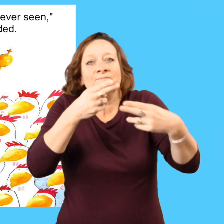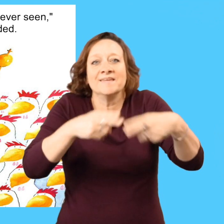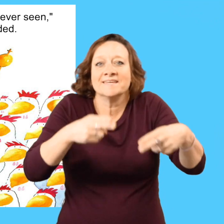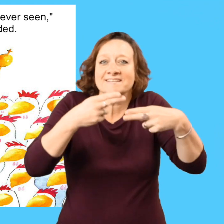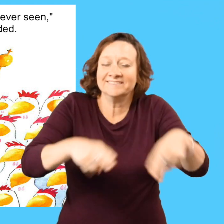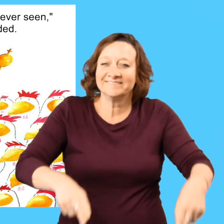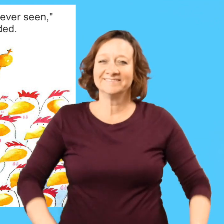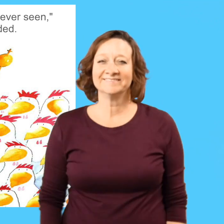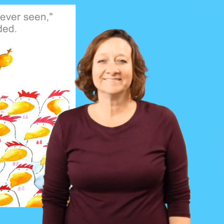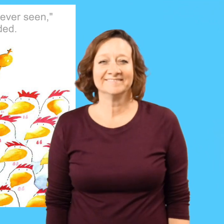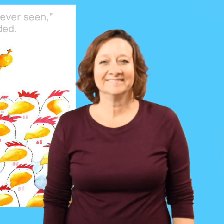was a perfect egg.